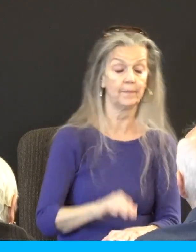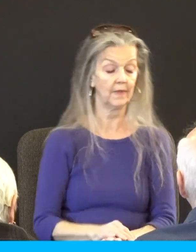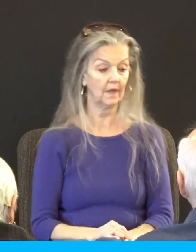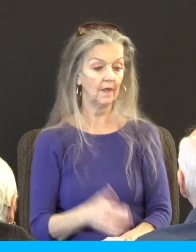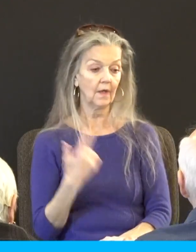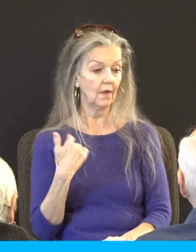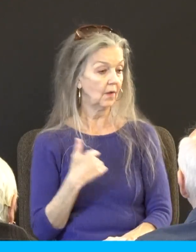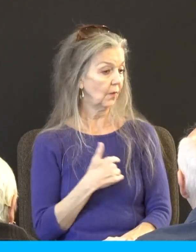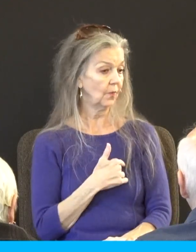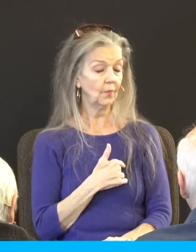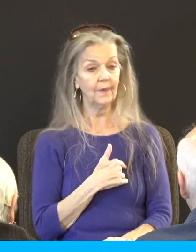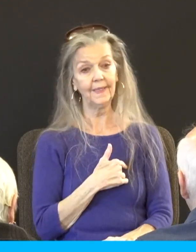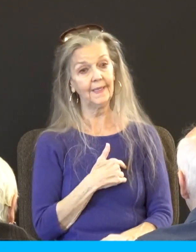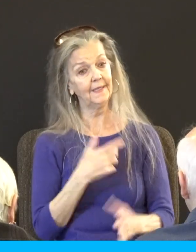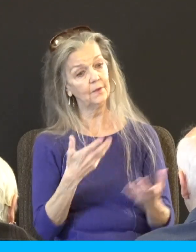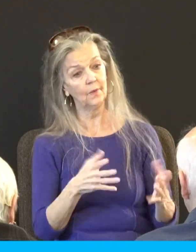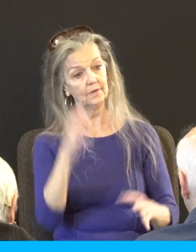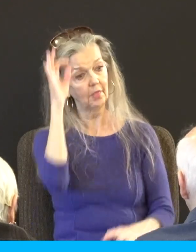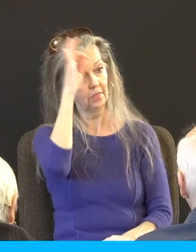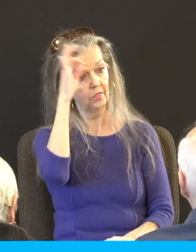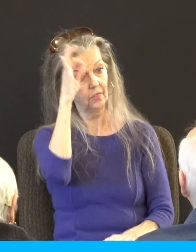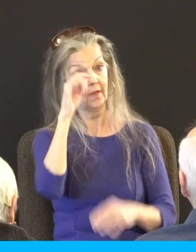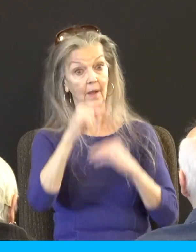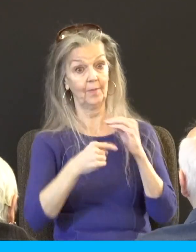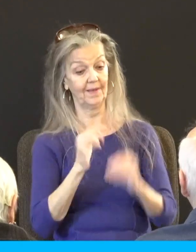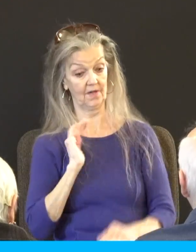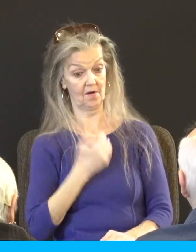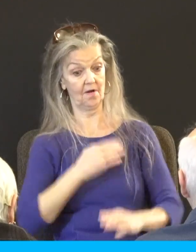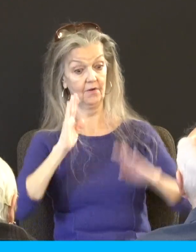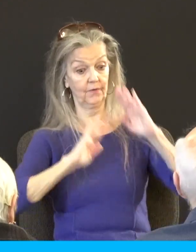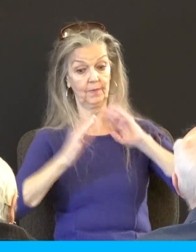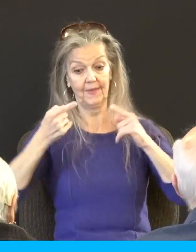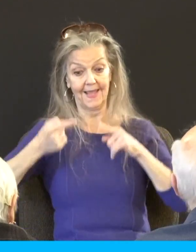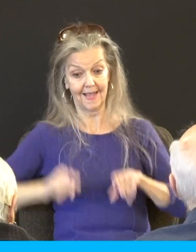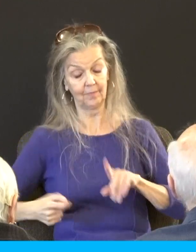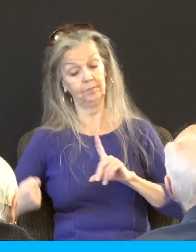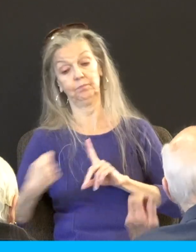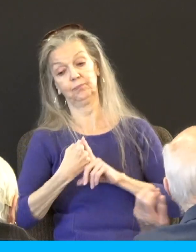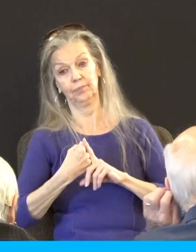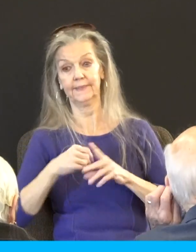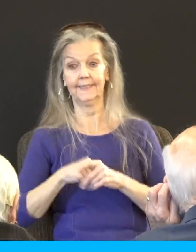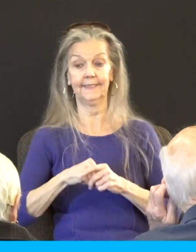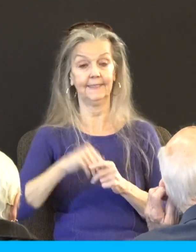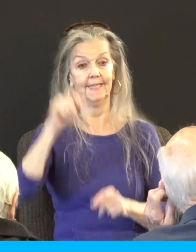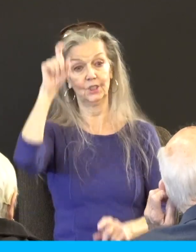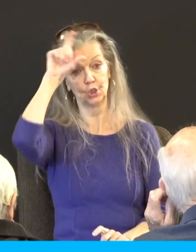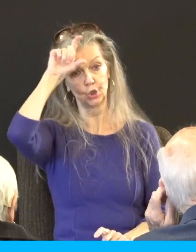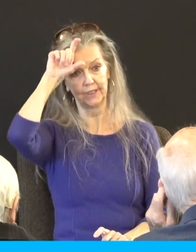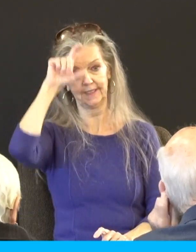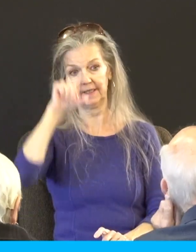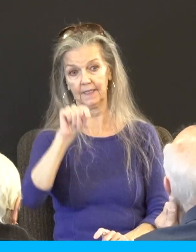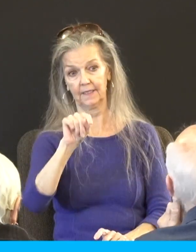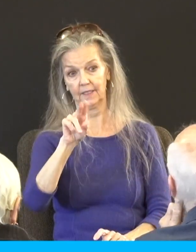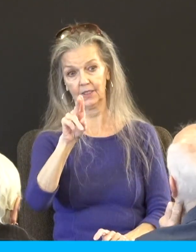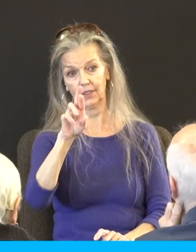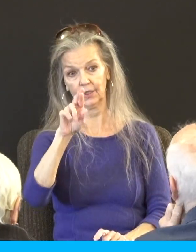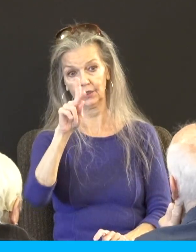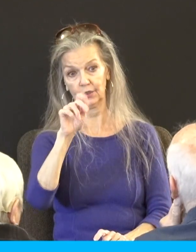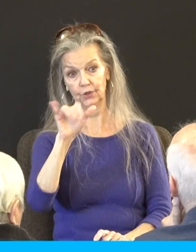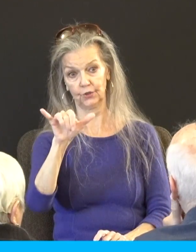brethren, have you ignorant of our trouble which came to us in Asia, that's Turkey to us, Asia Minor, that we were pressed out